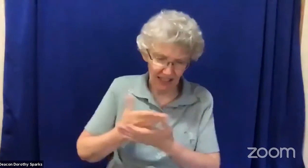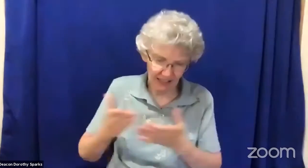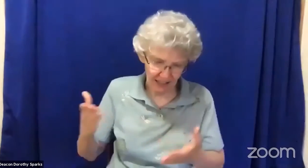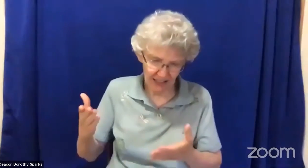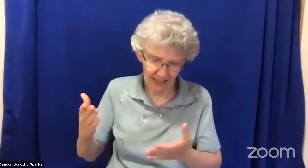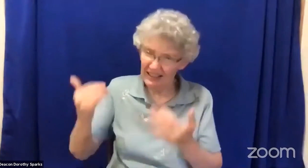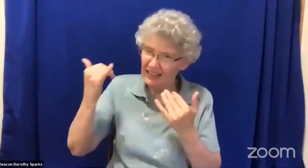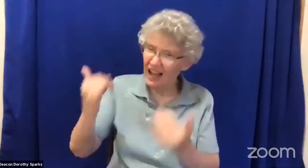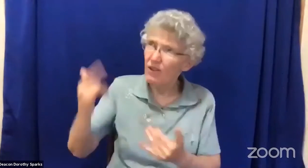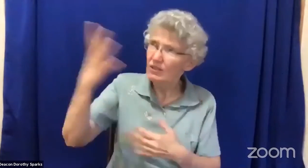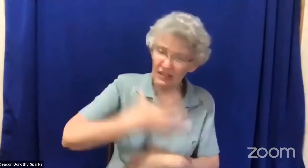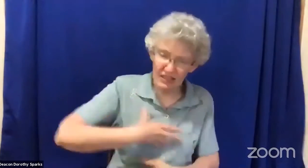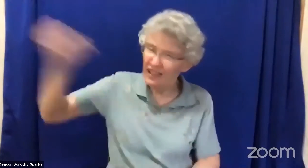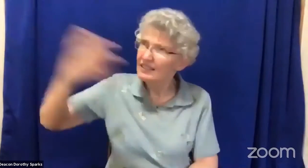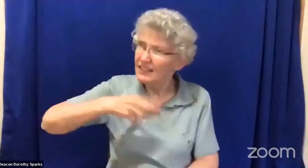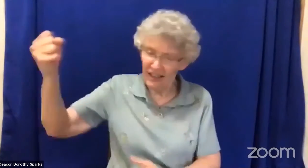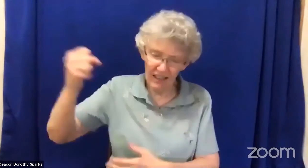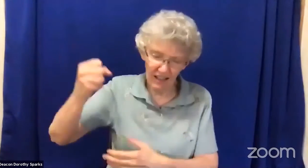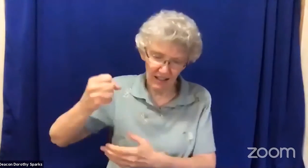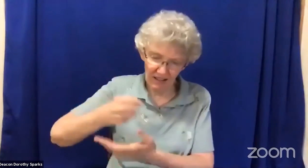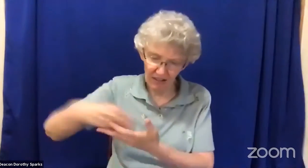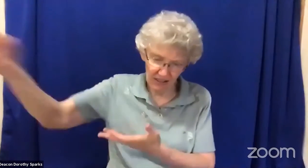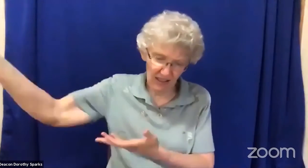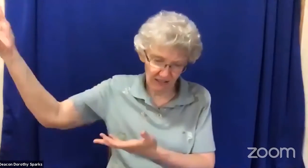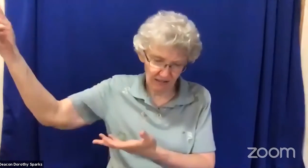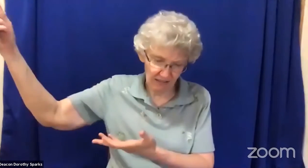the Lord alone gives and takes